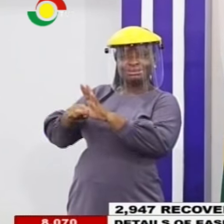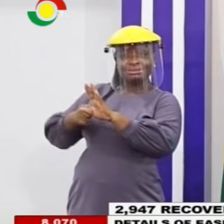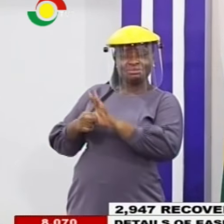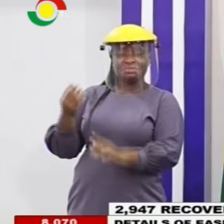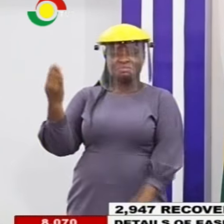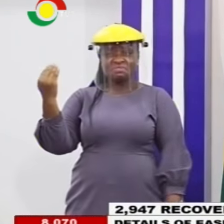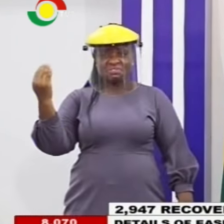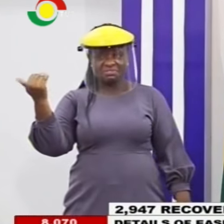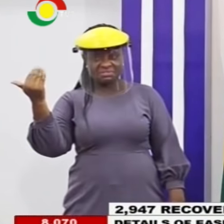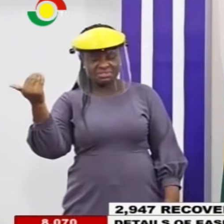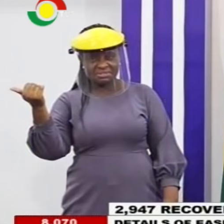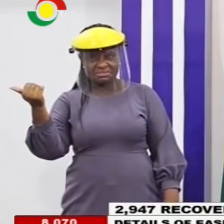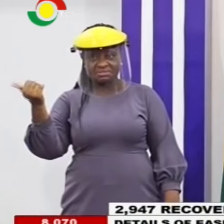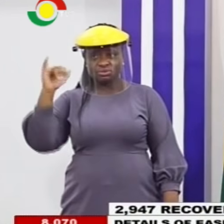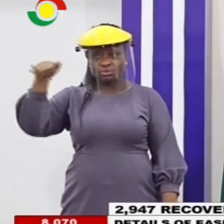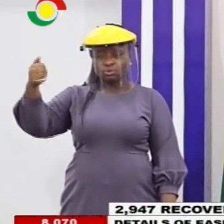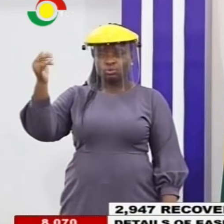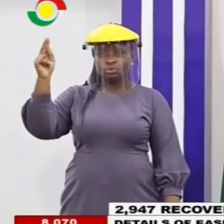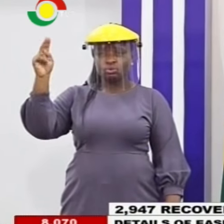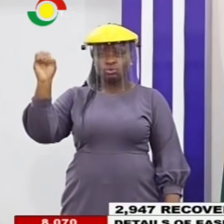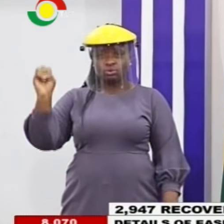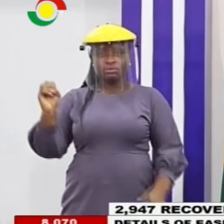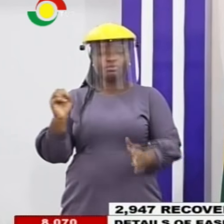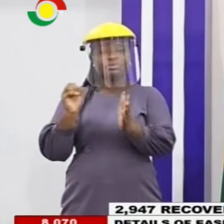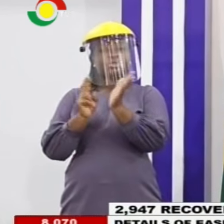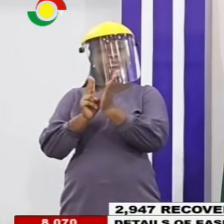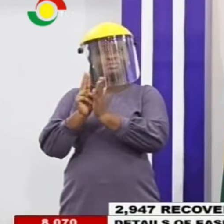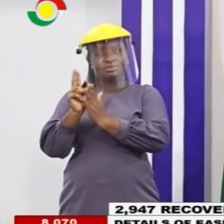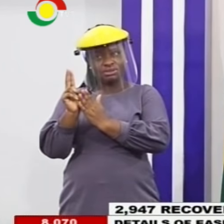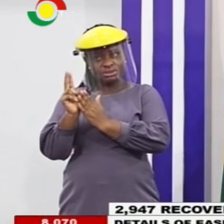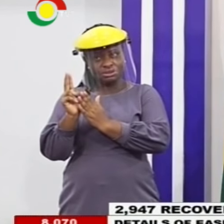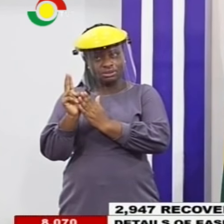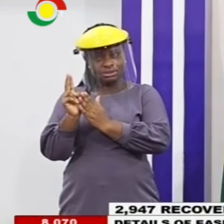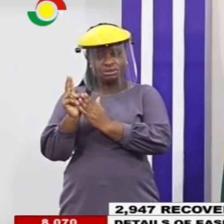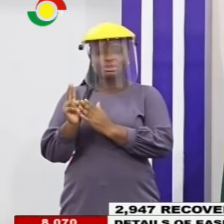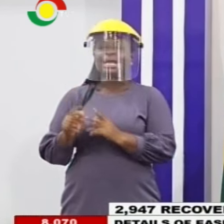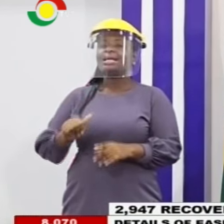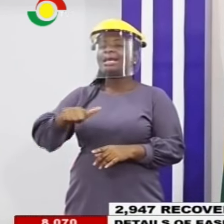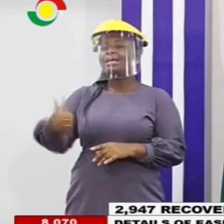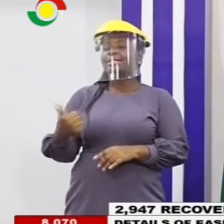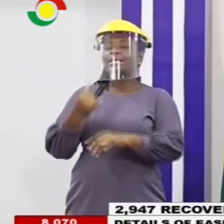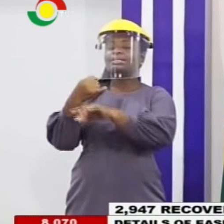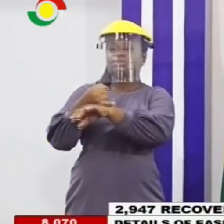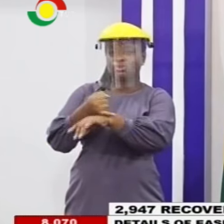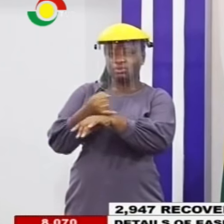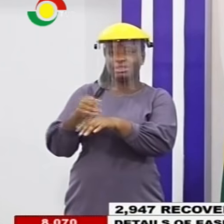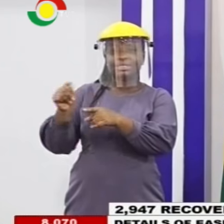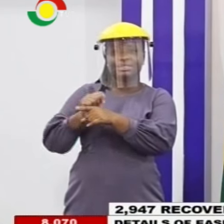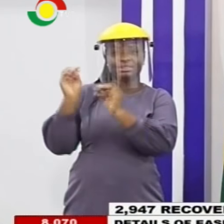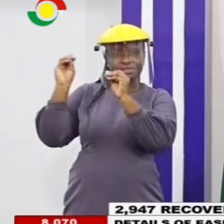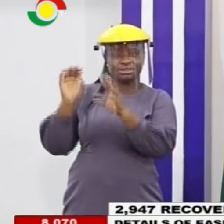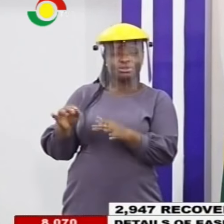15th for the universities and tertiary institutions and non-ministry of education institutions. Then on the